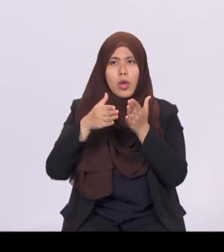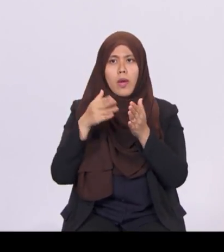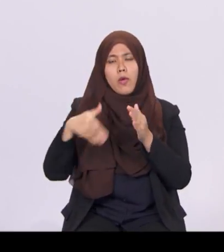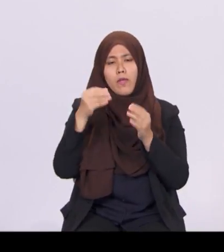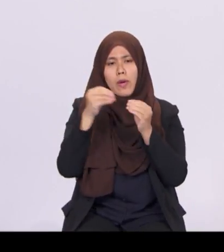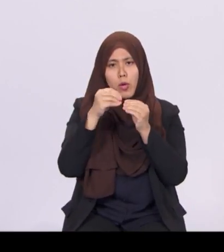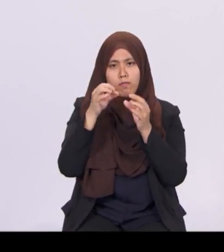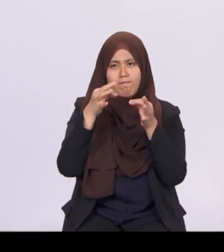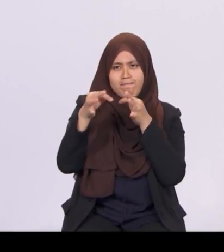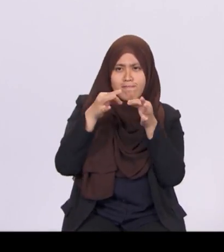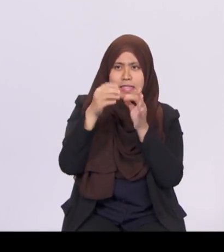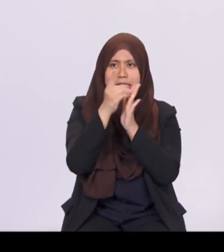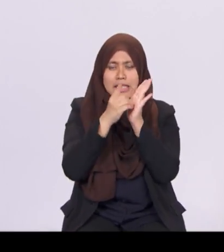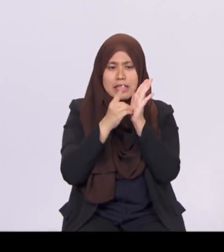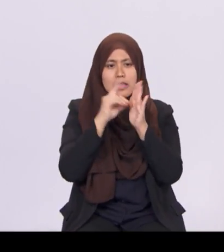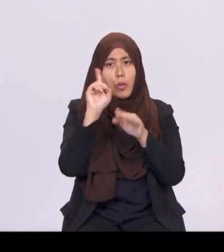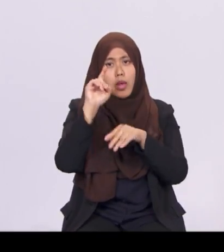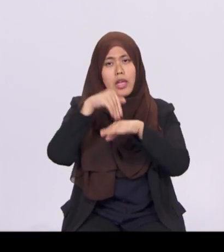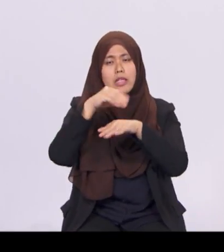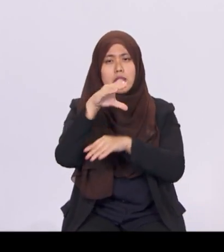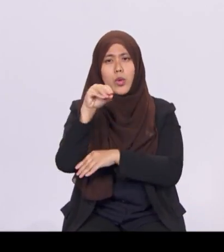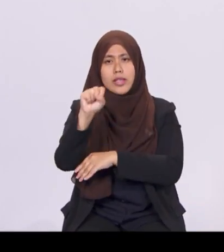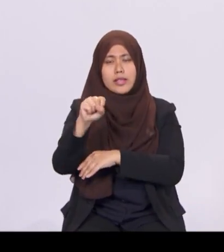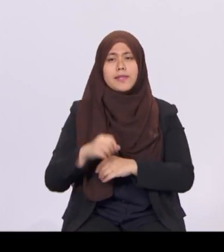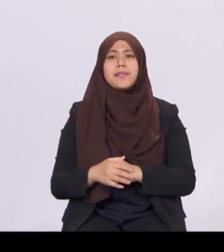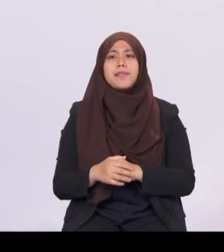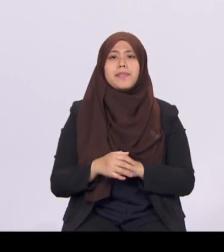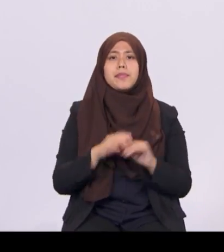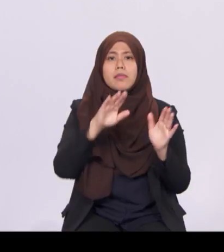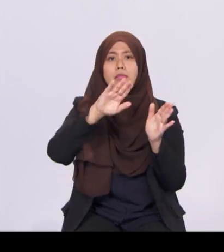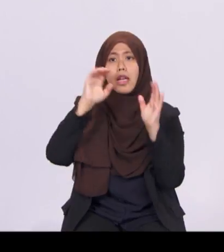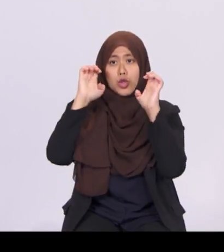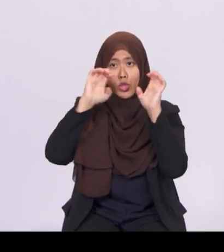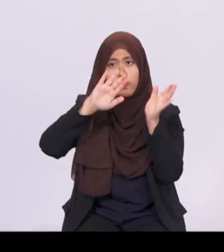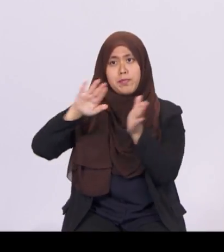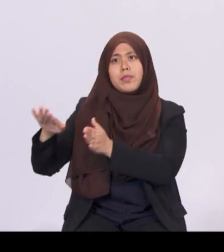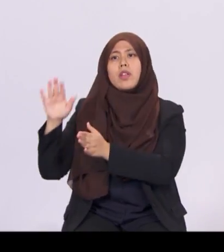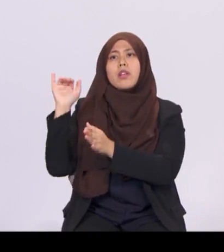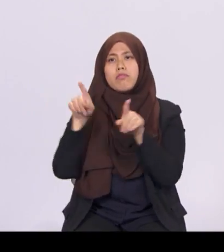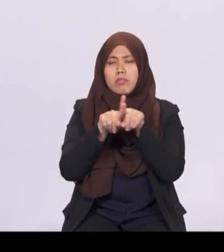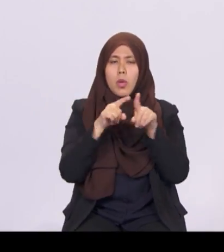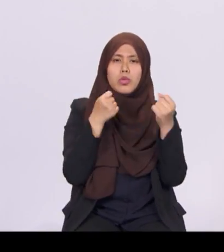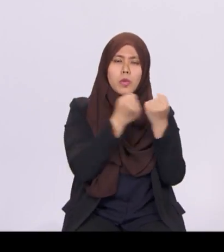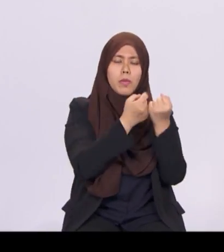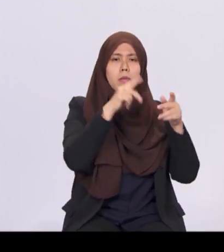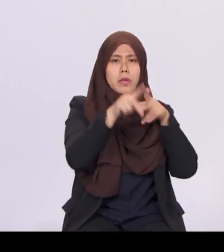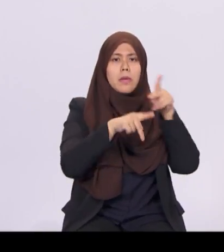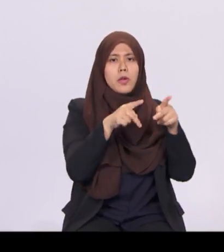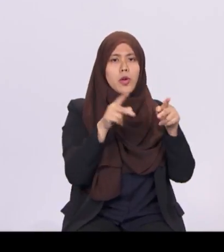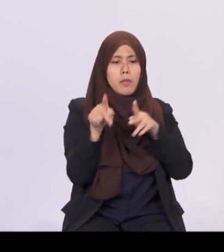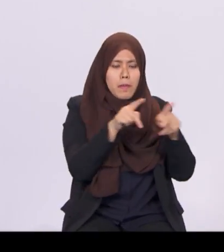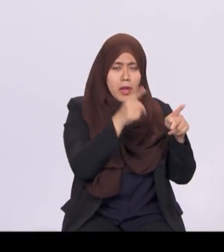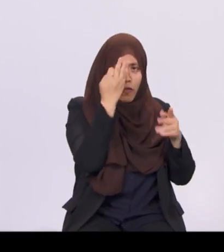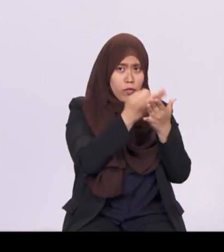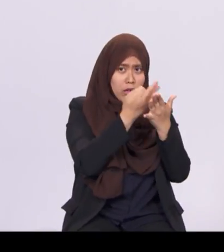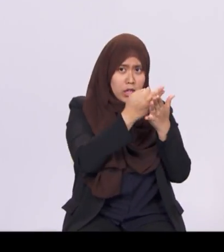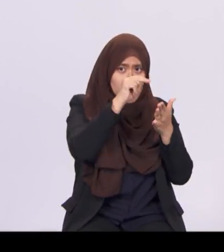Besides education, we will support our people to prepare for their financial needs at key stages of their lives.